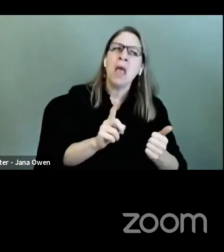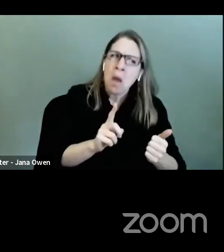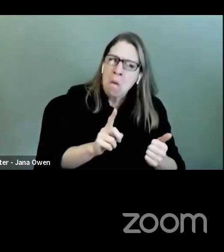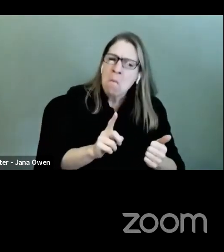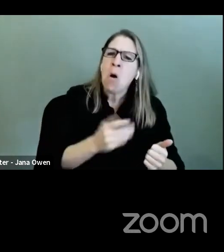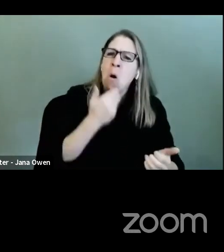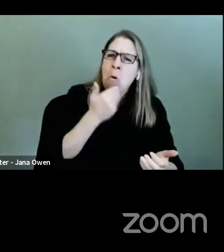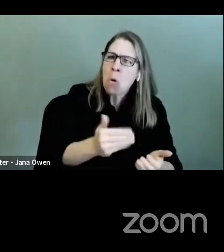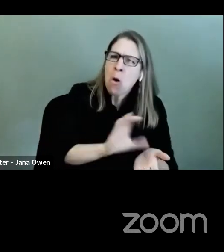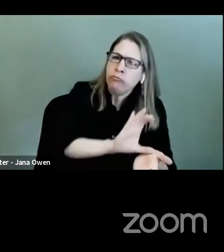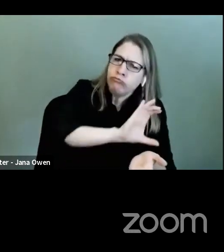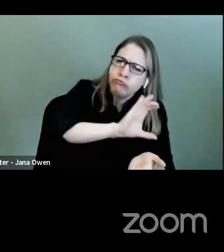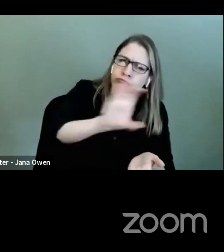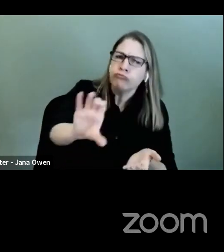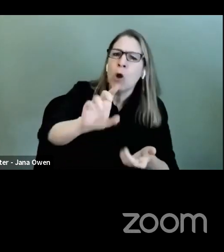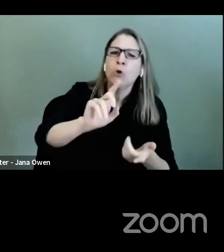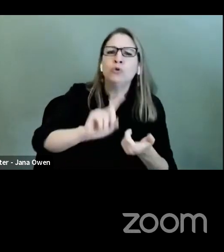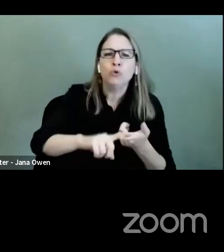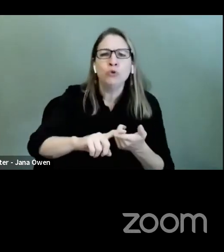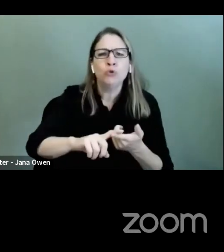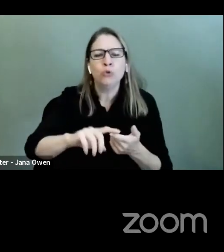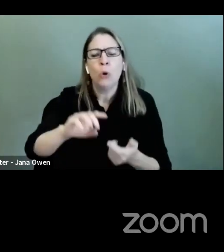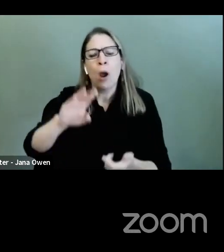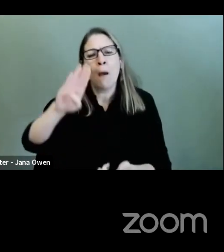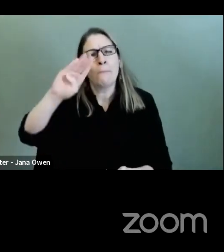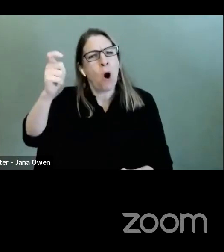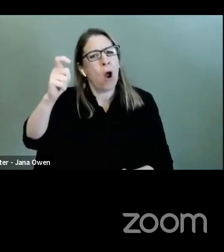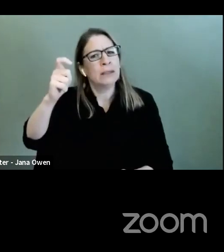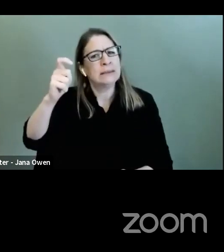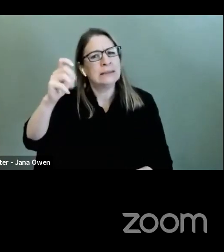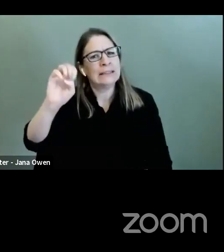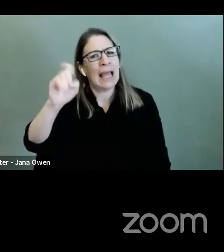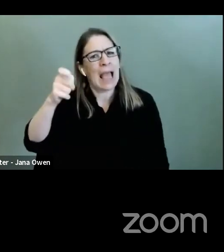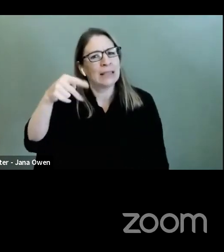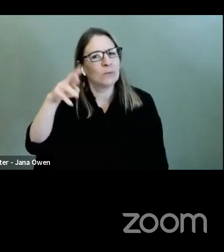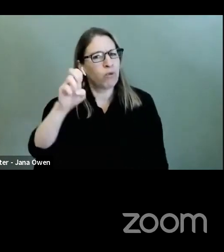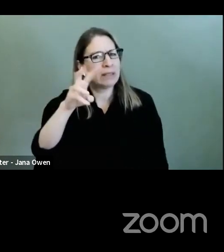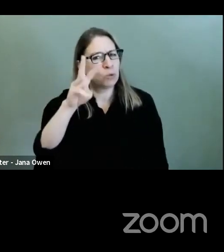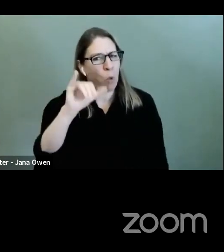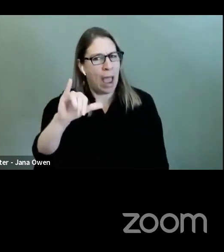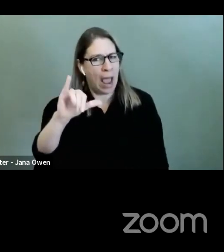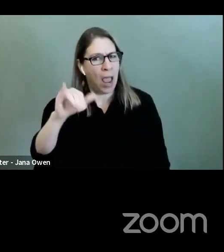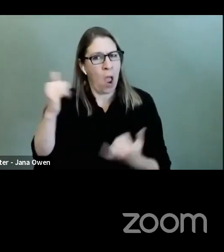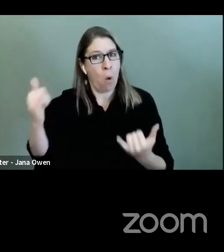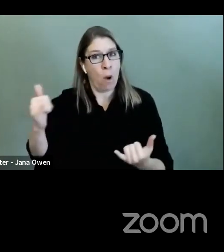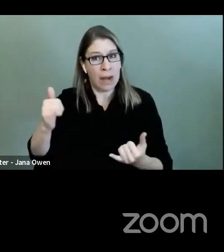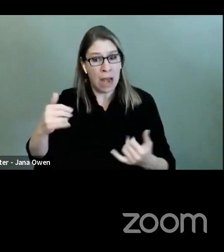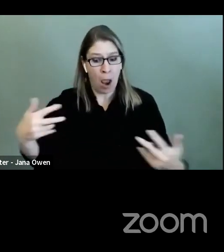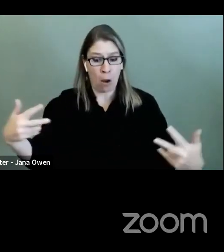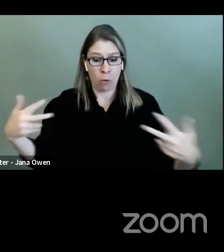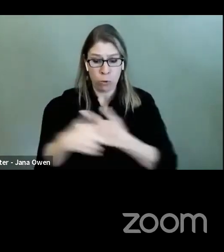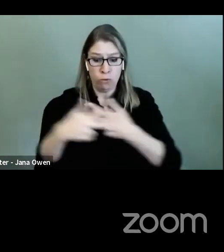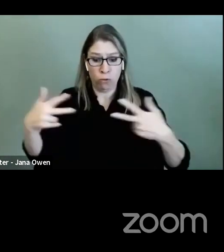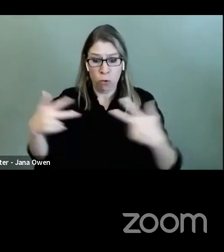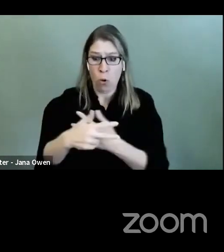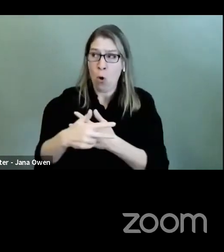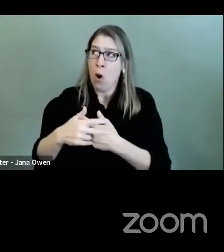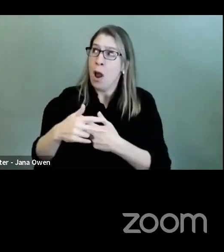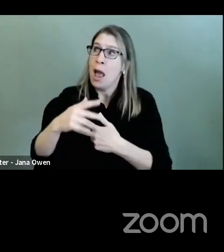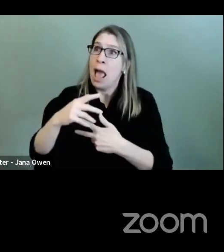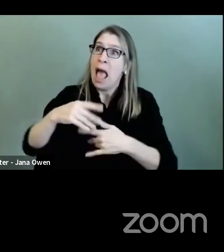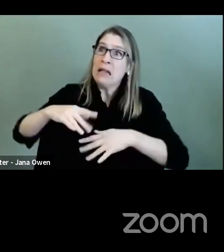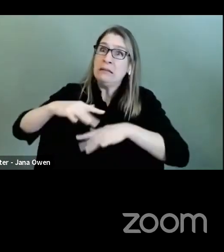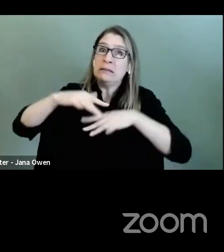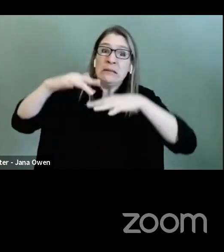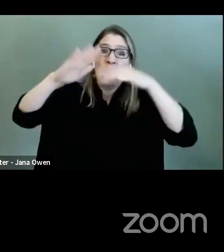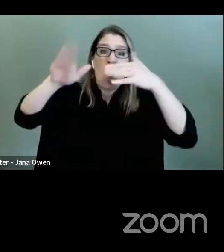which is capping the South Bronx. And so the bipartisan infrastructure bill, it's got some funds for it, but we